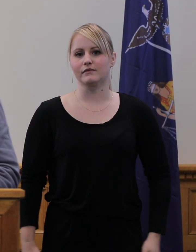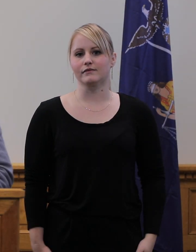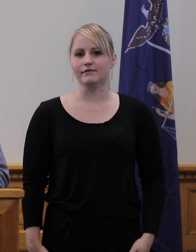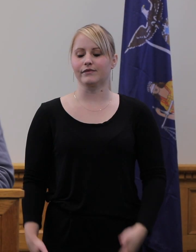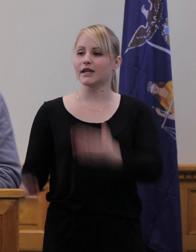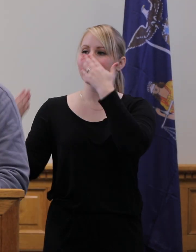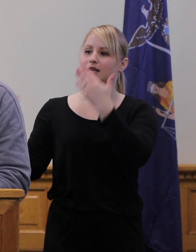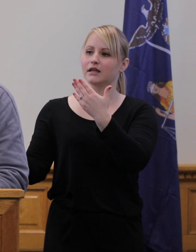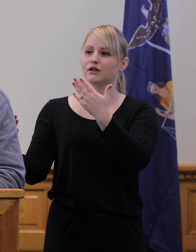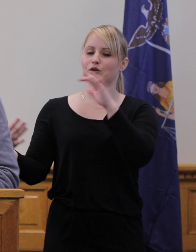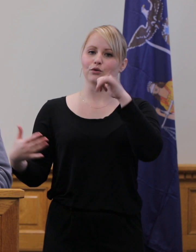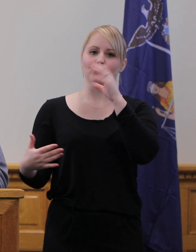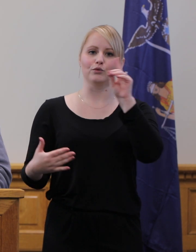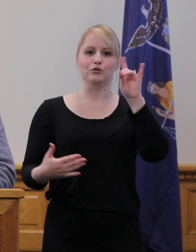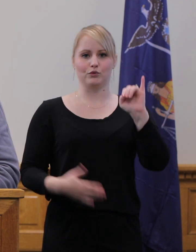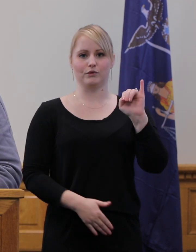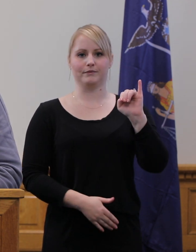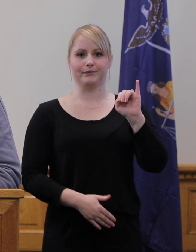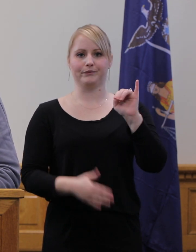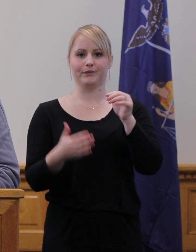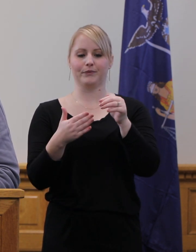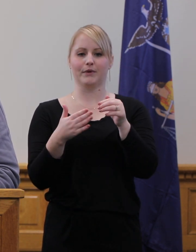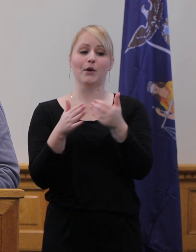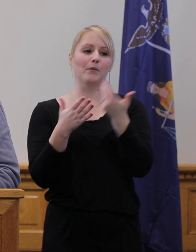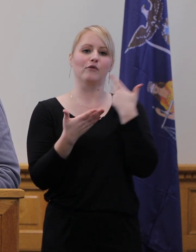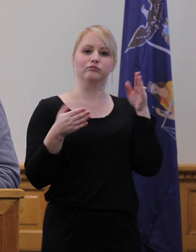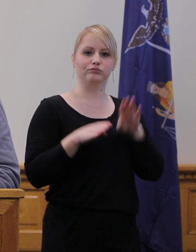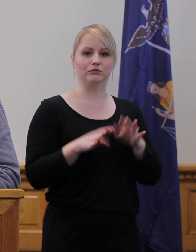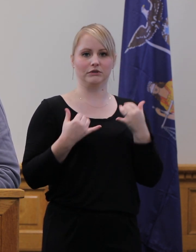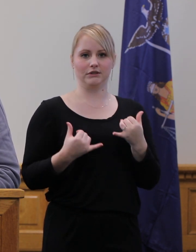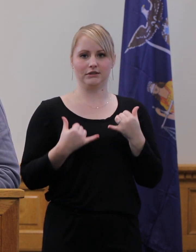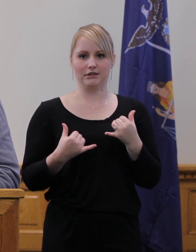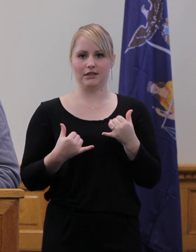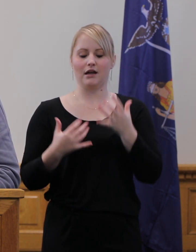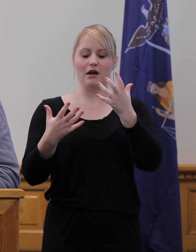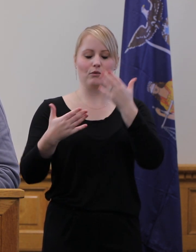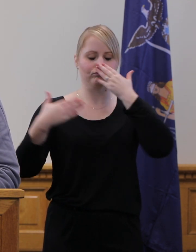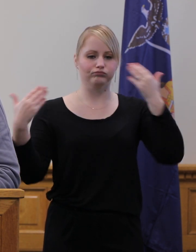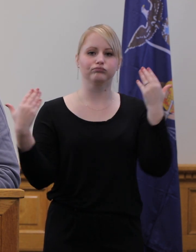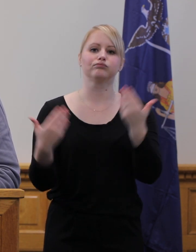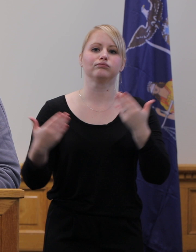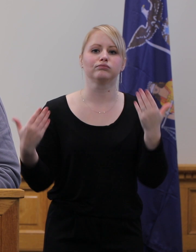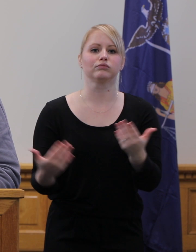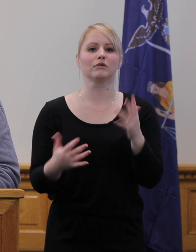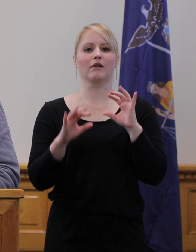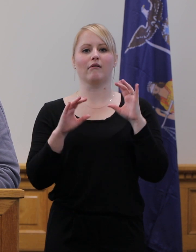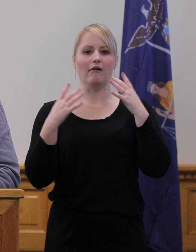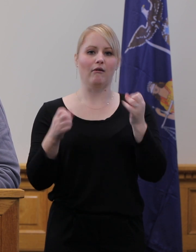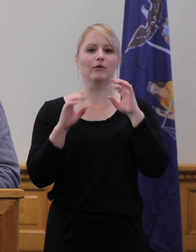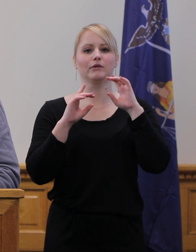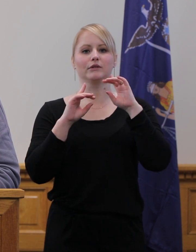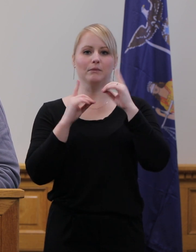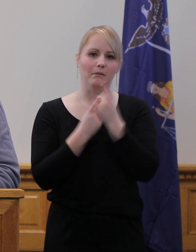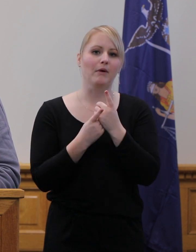Thank you Jody. Before I close today I want to thank our health department and the health care workers, the county employees and the essential